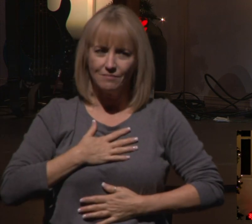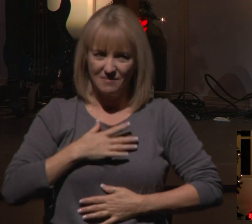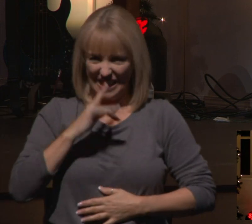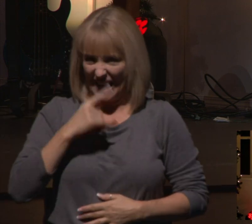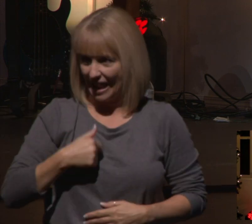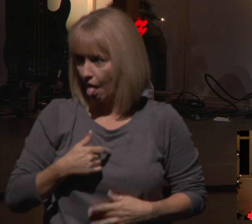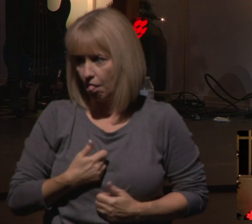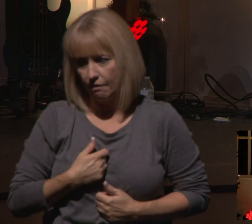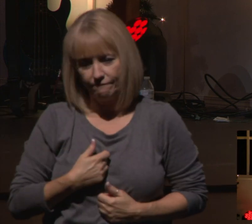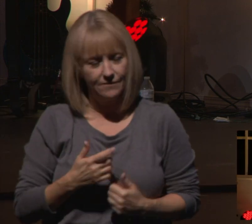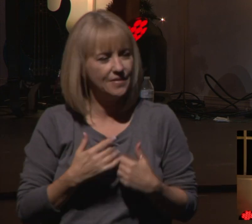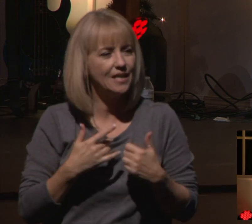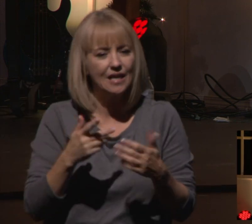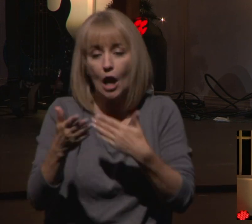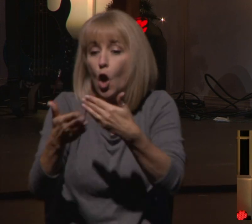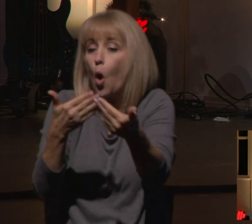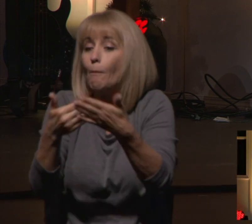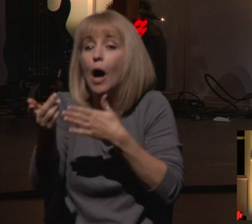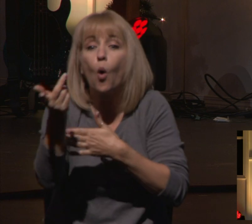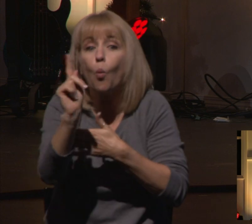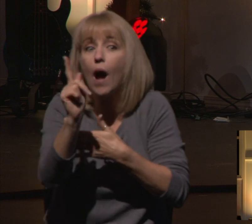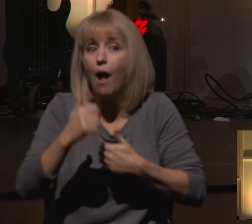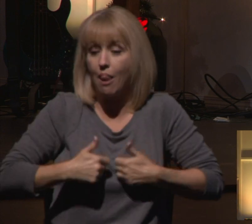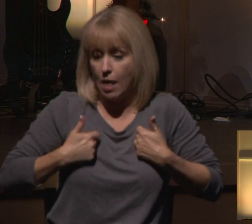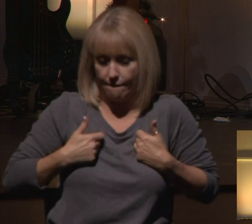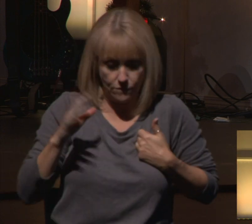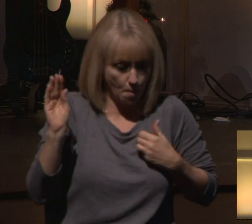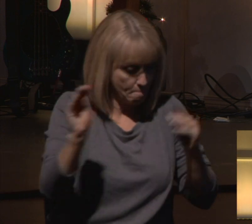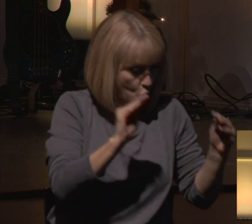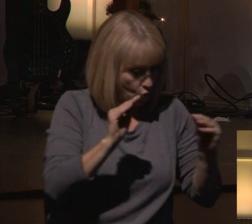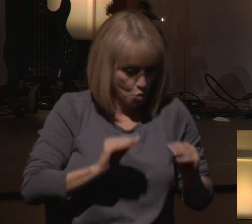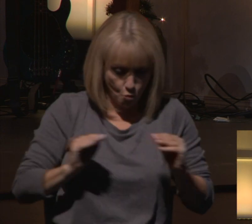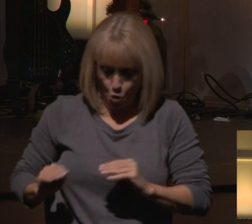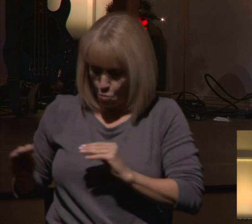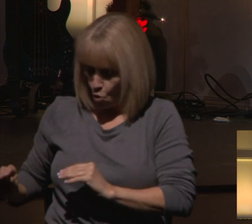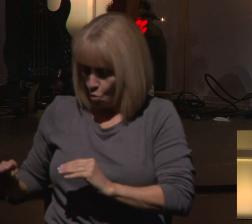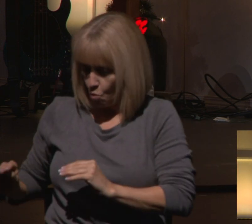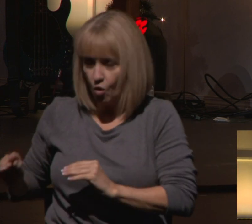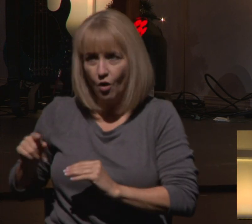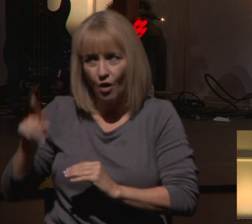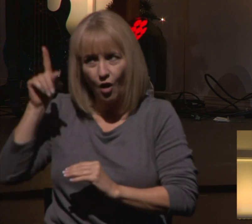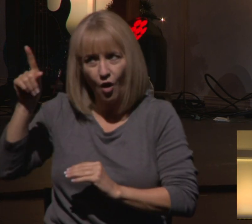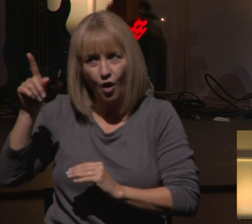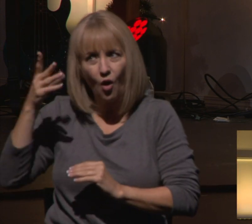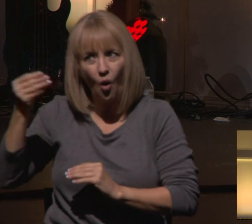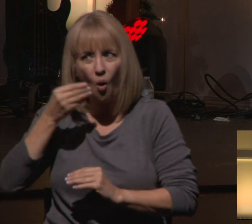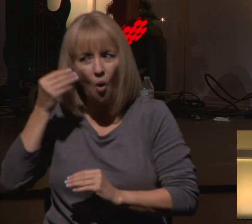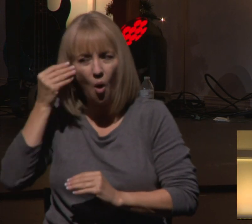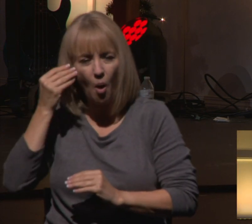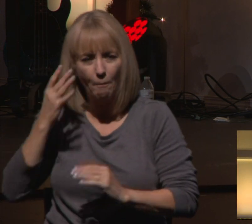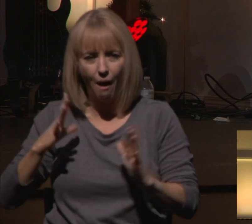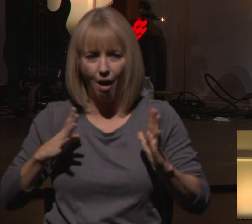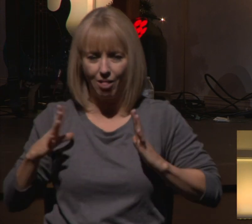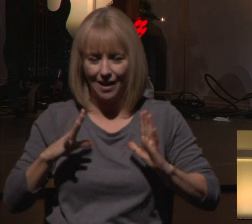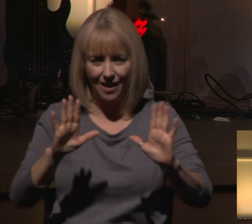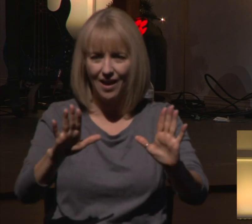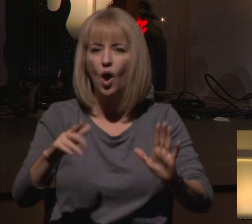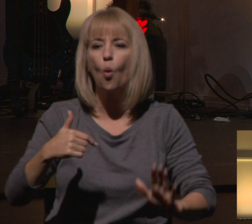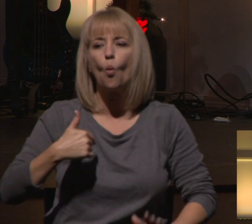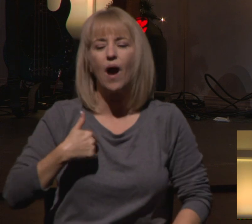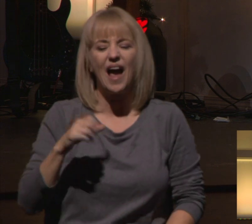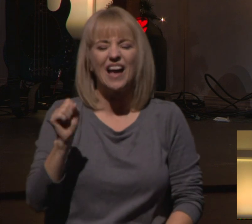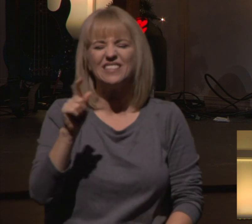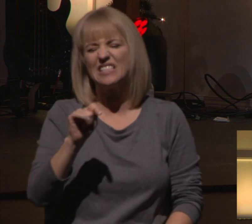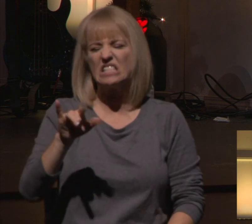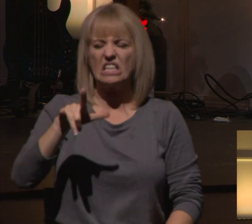matter where we lived, we always traveled back for the holidays. And we would travel in style, our family. I'm one of